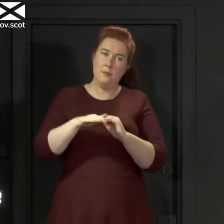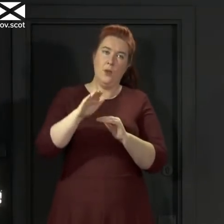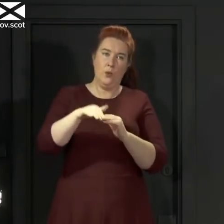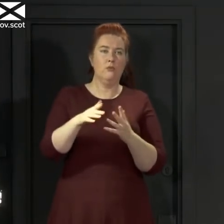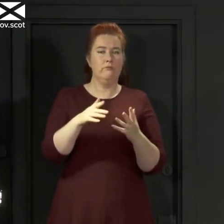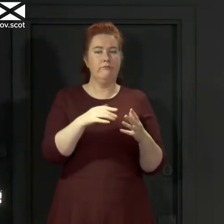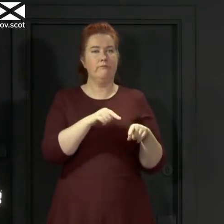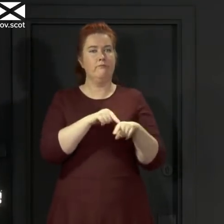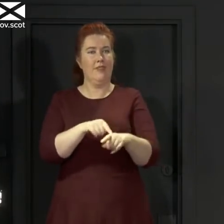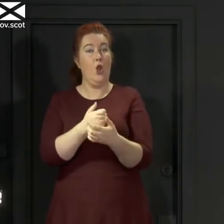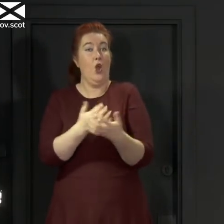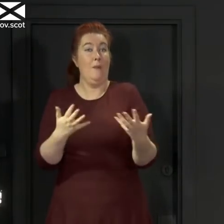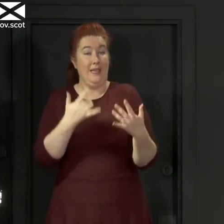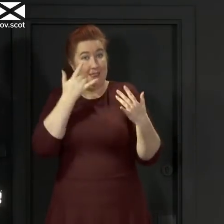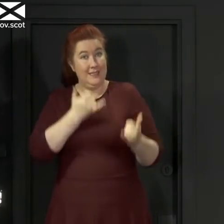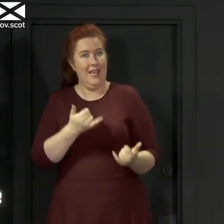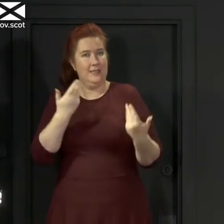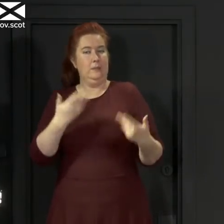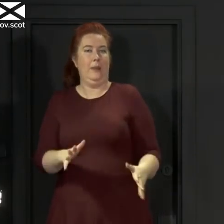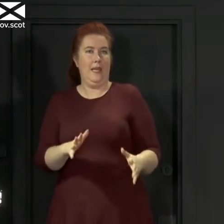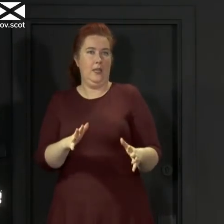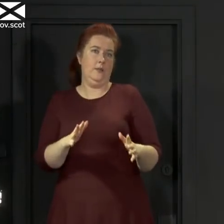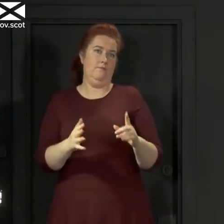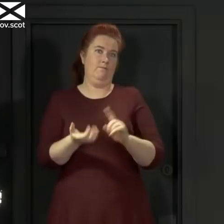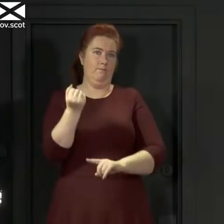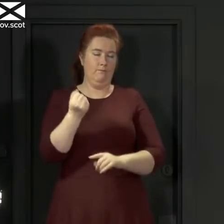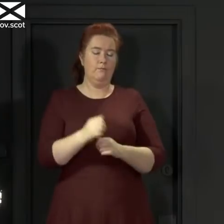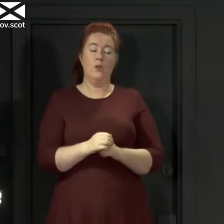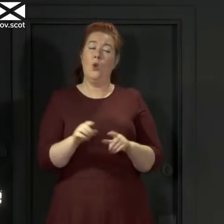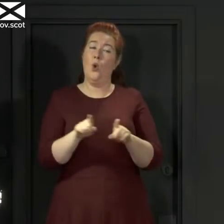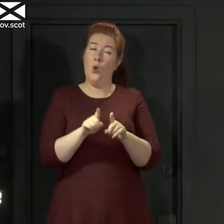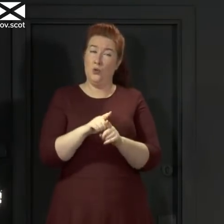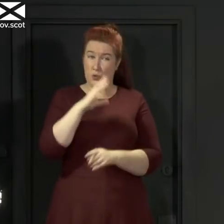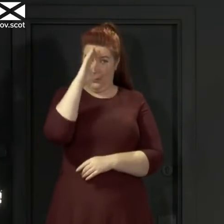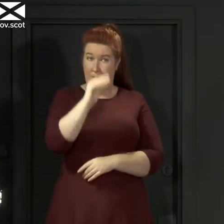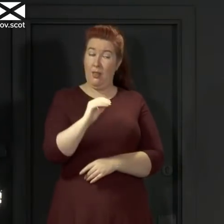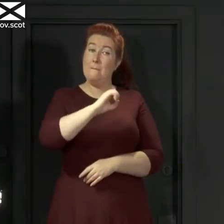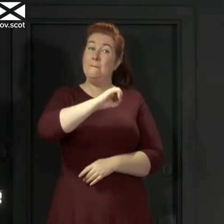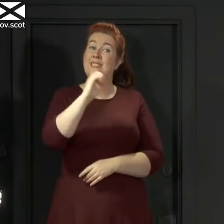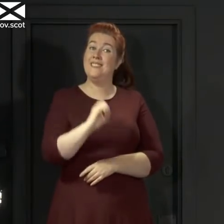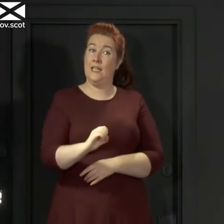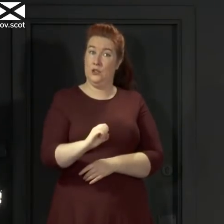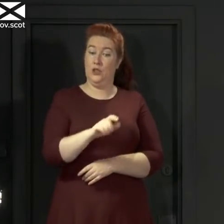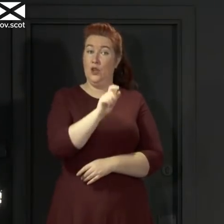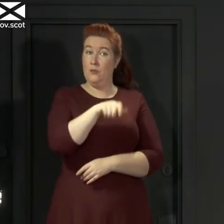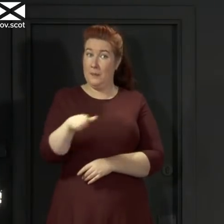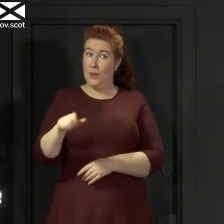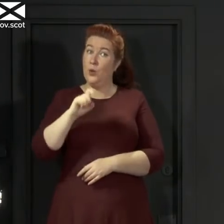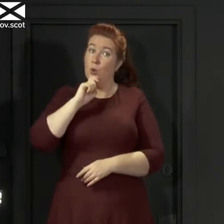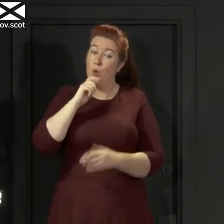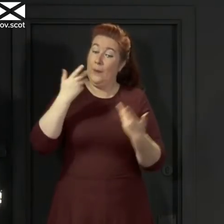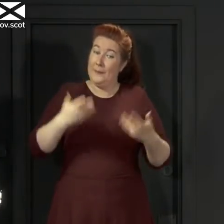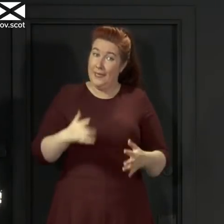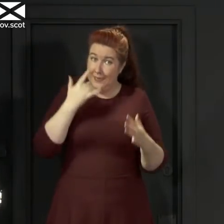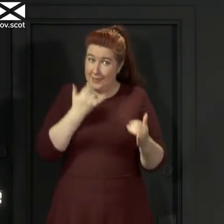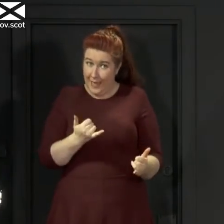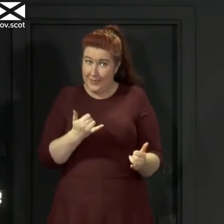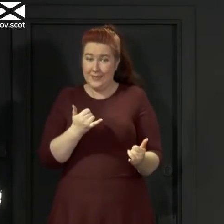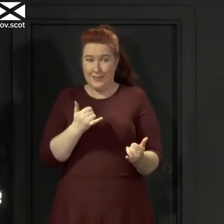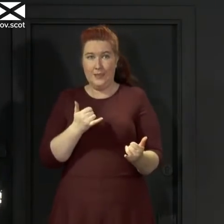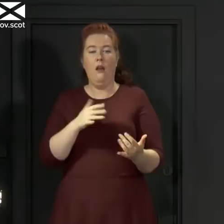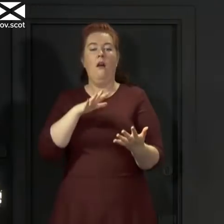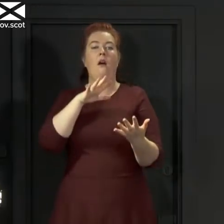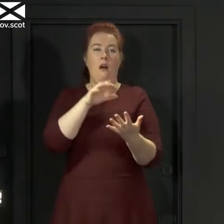line with the number of tests carried out, I'm also going to report the percentage of people tested who have been newly